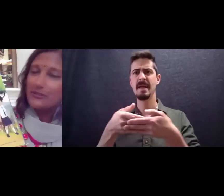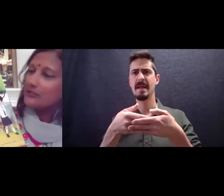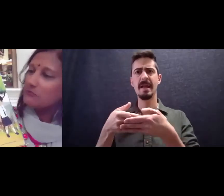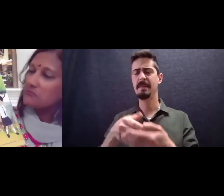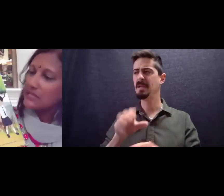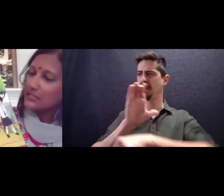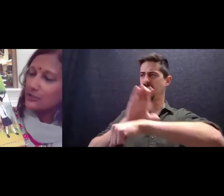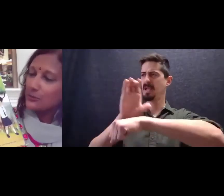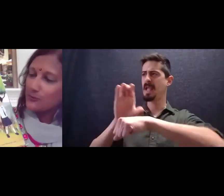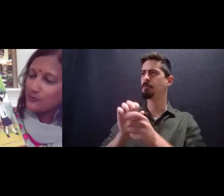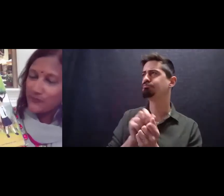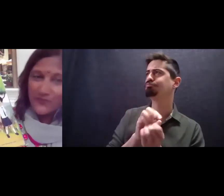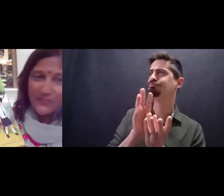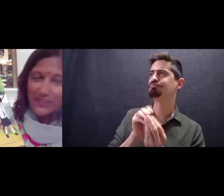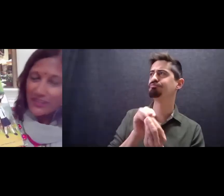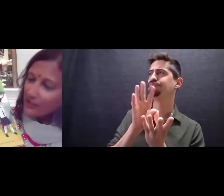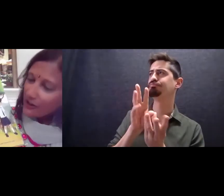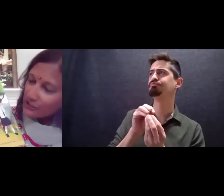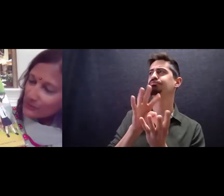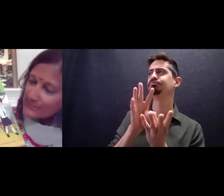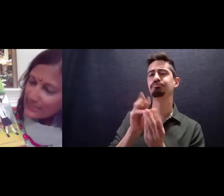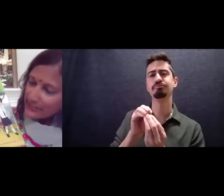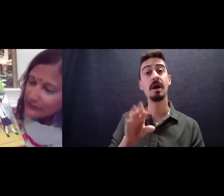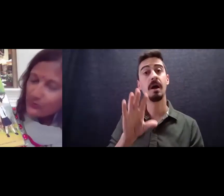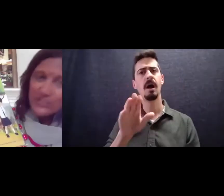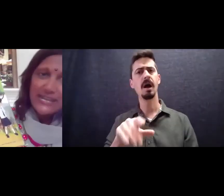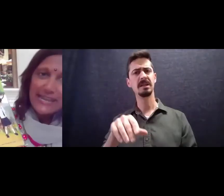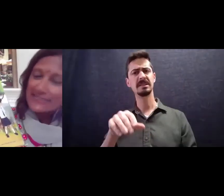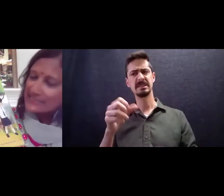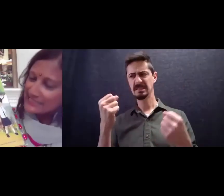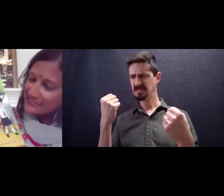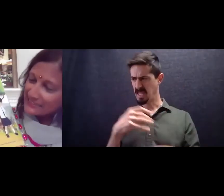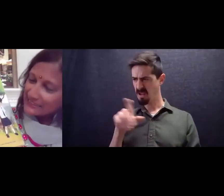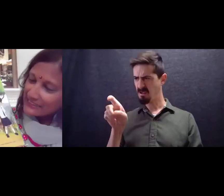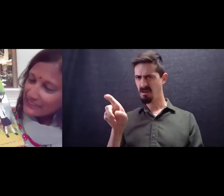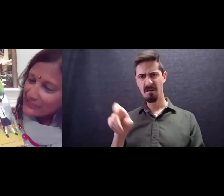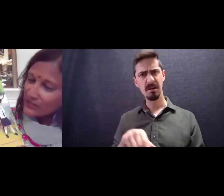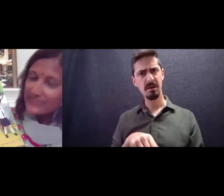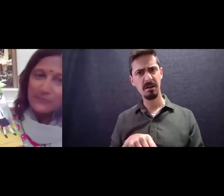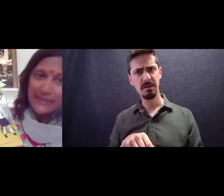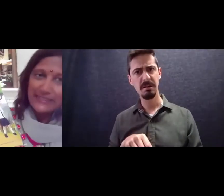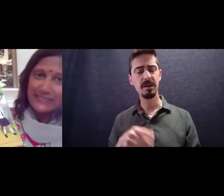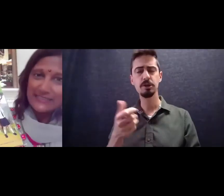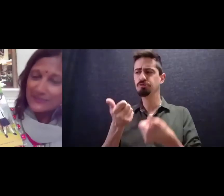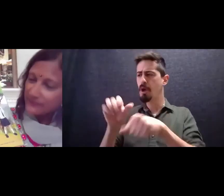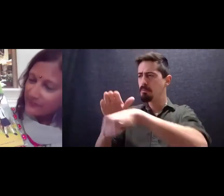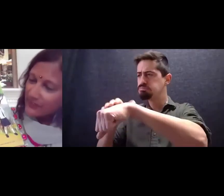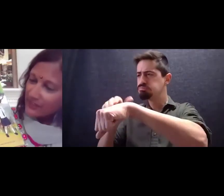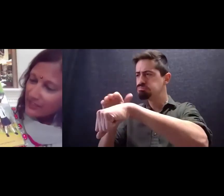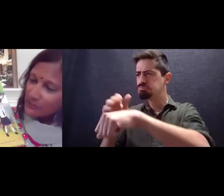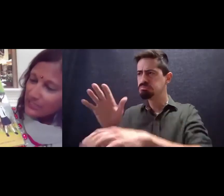me you are you scared Raja asked he tried to pet it